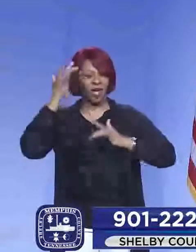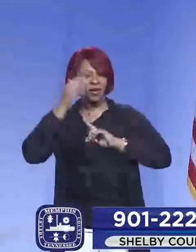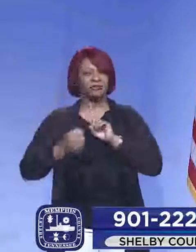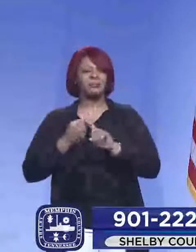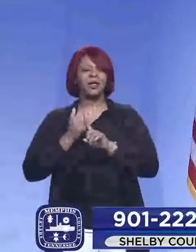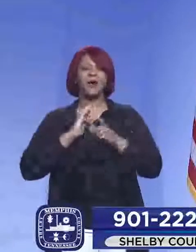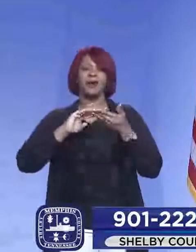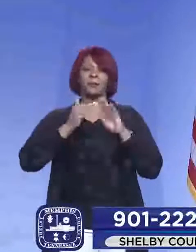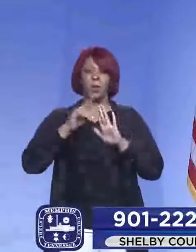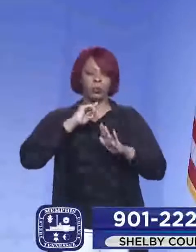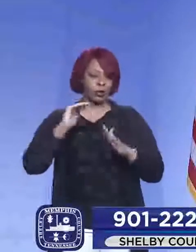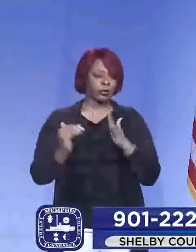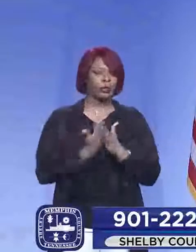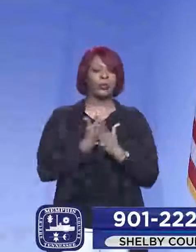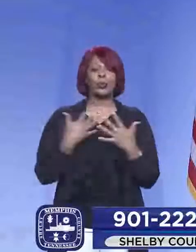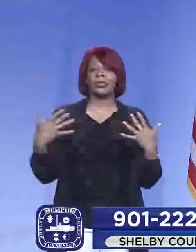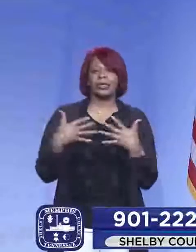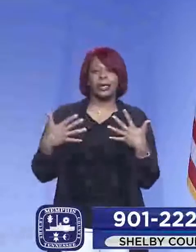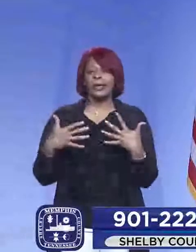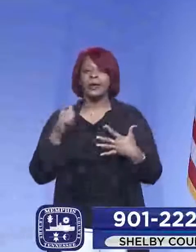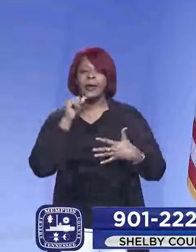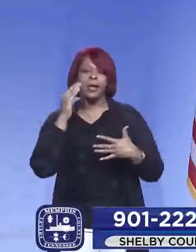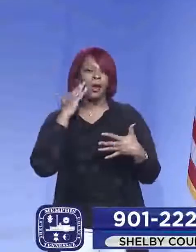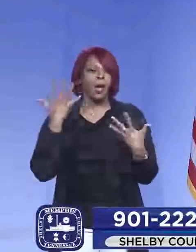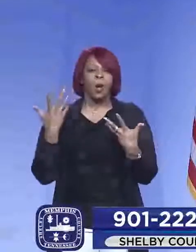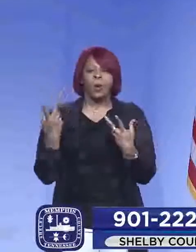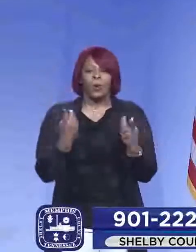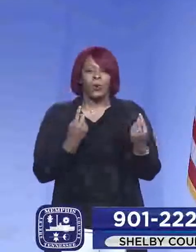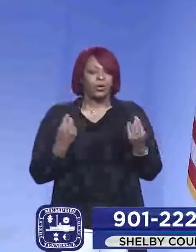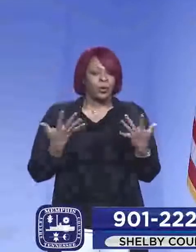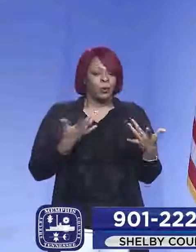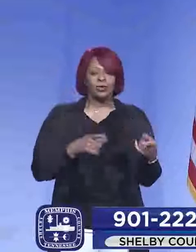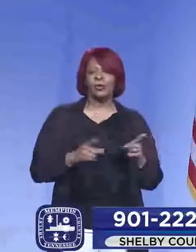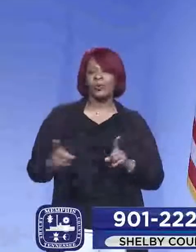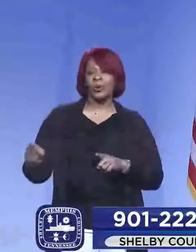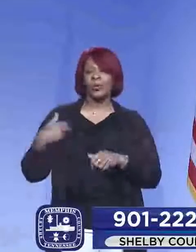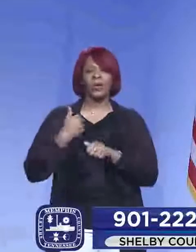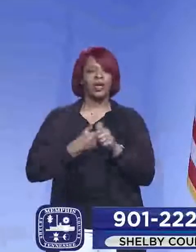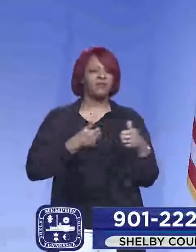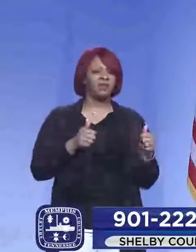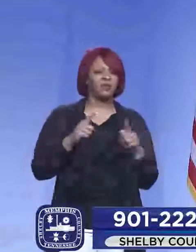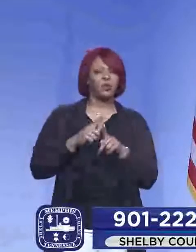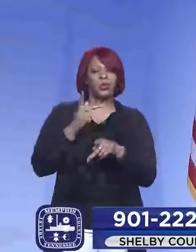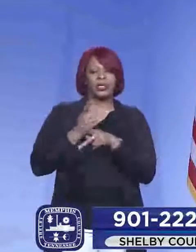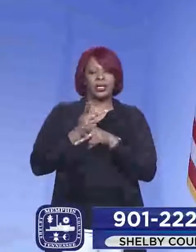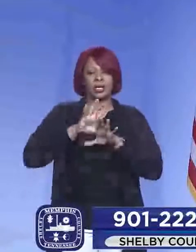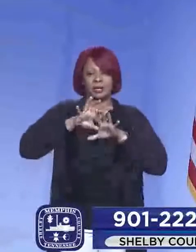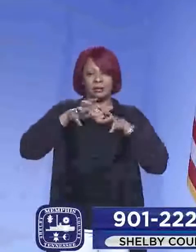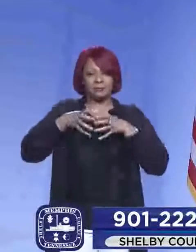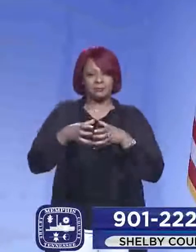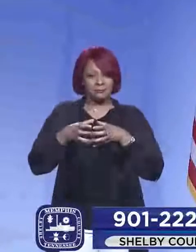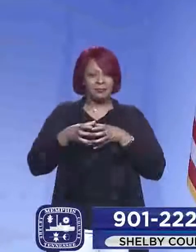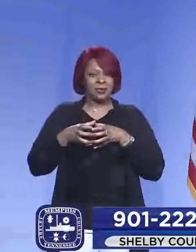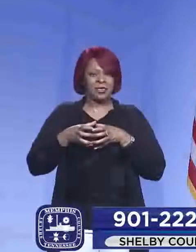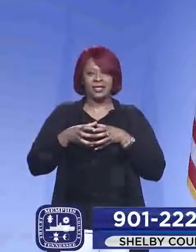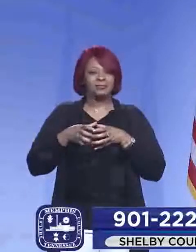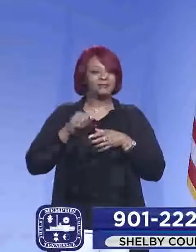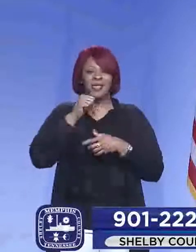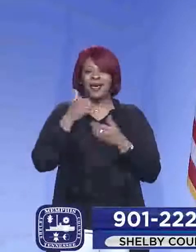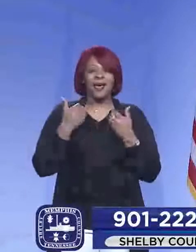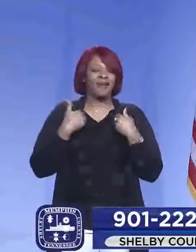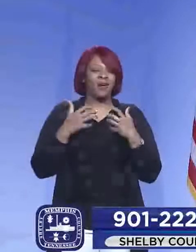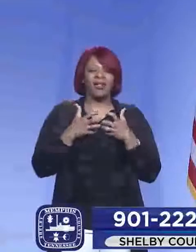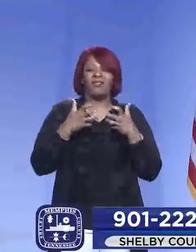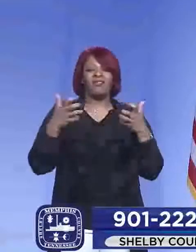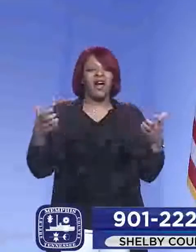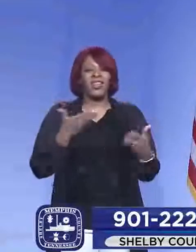community. It was brand new. was scary. We didn't quite know what was going on. We made every effort to contain it. But we didn't have a